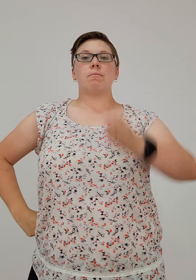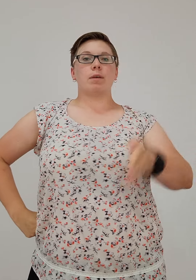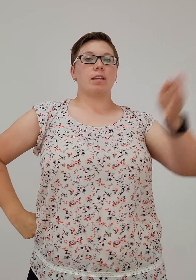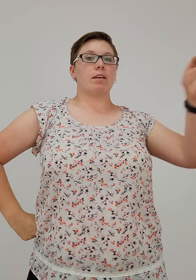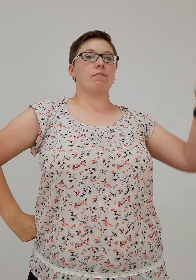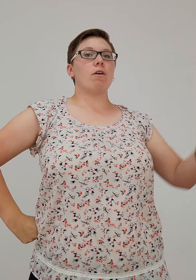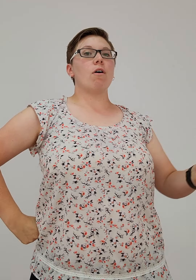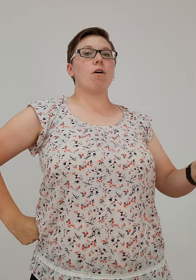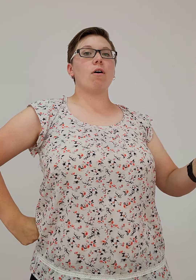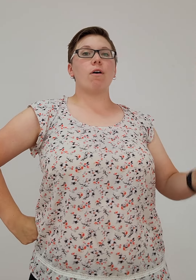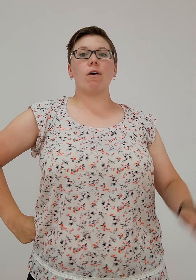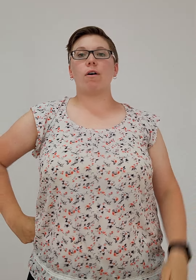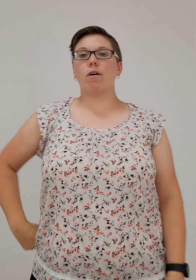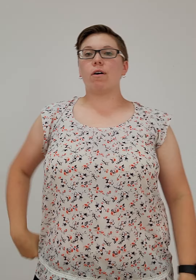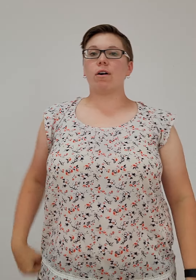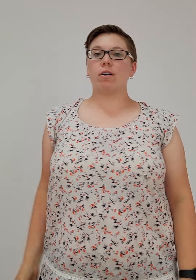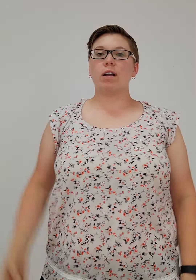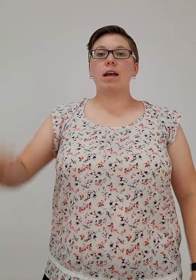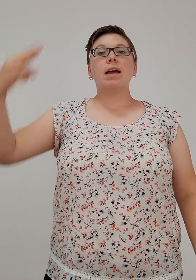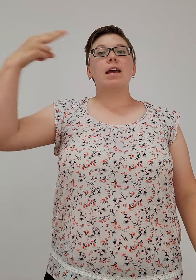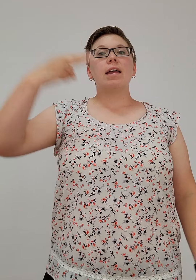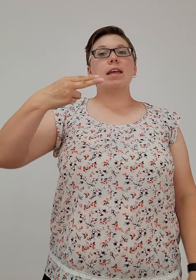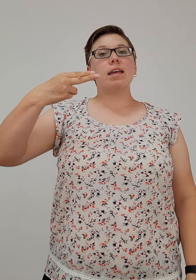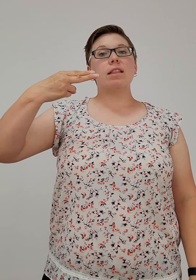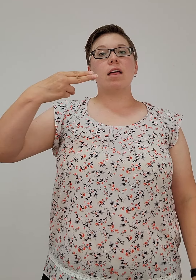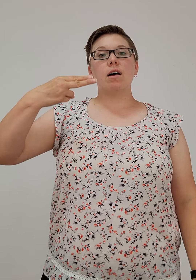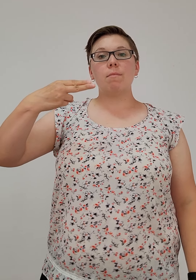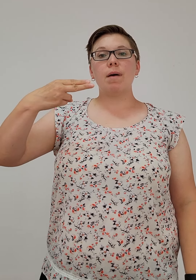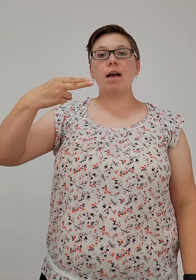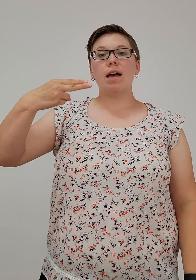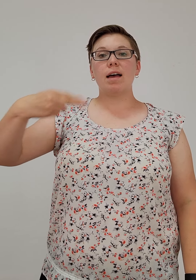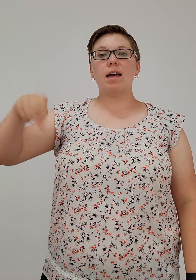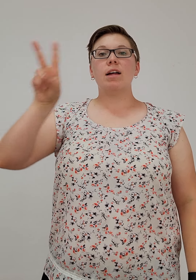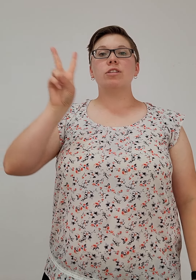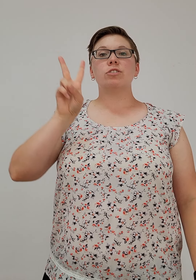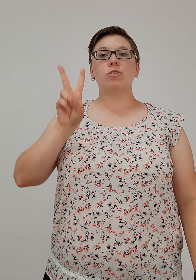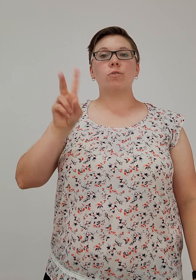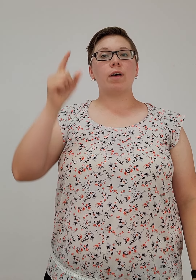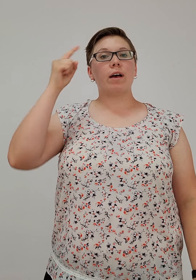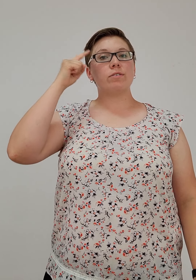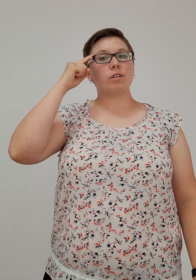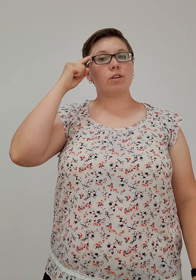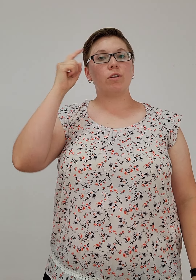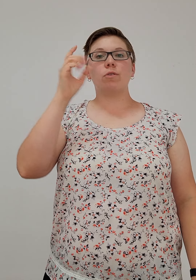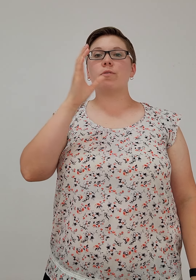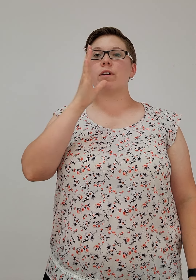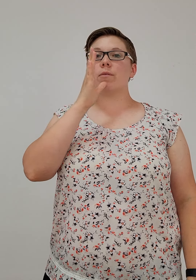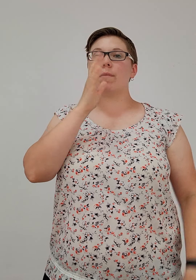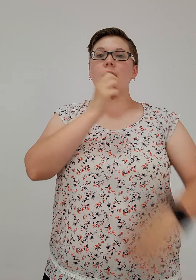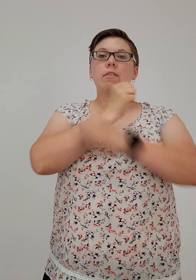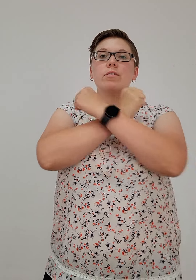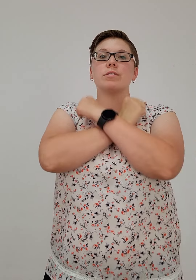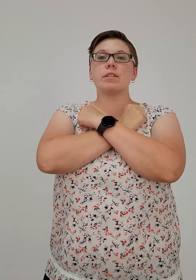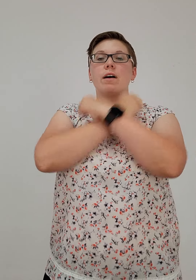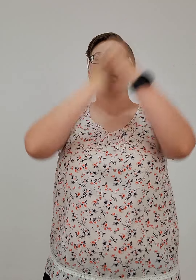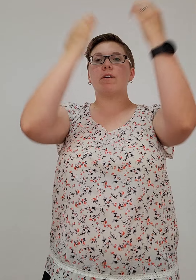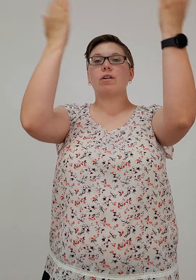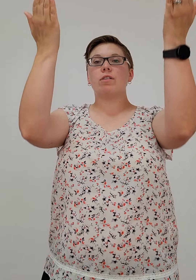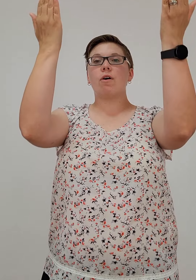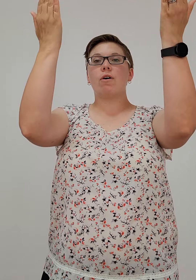before. He will dance too fast, he will forever stop the law,